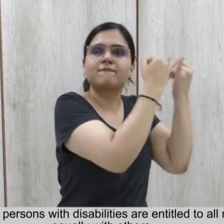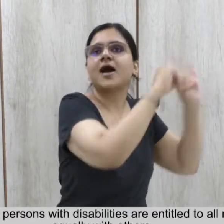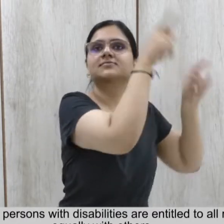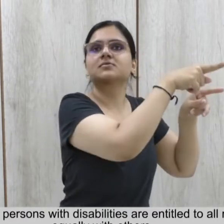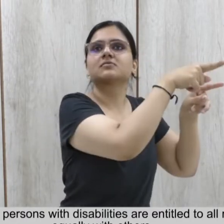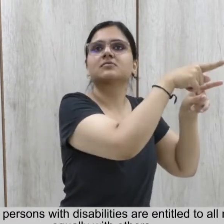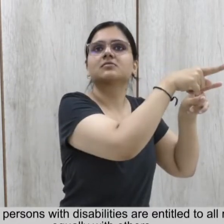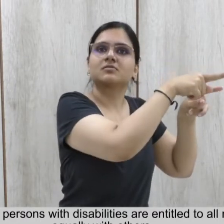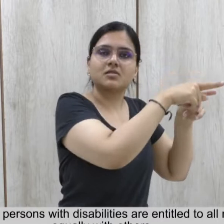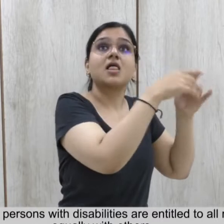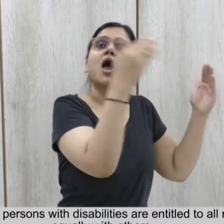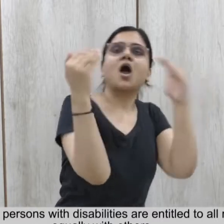equally with others